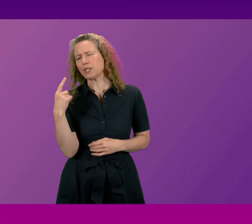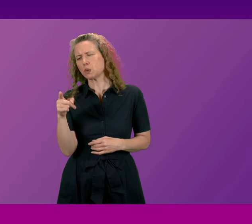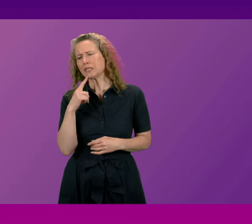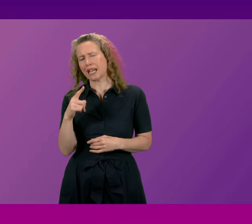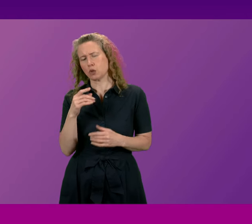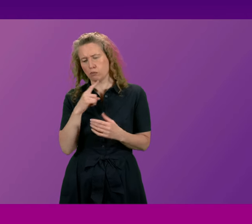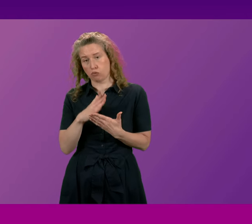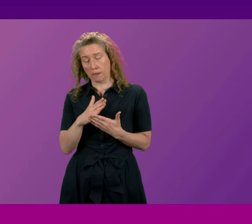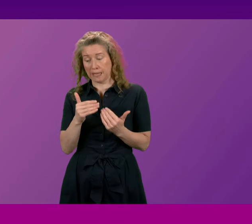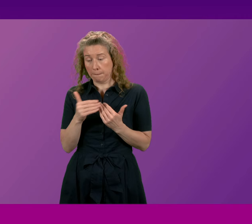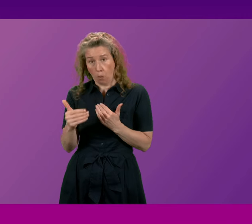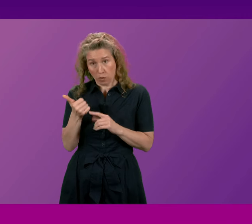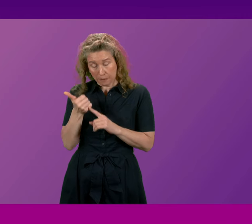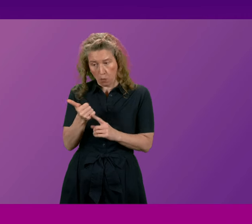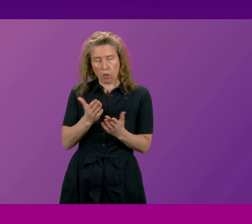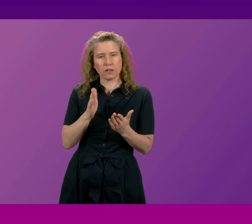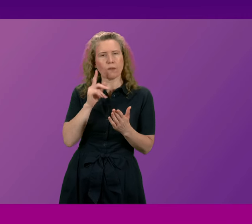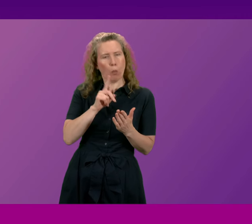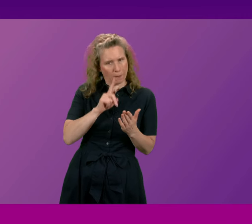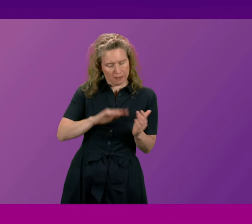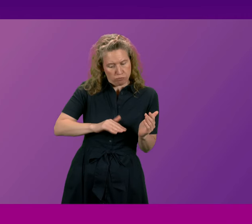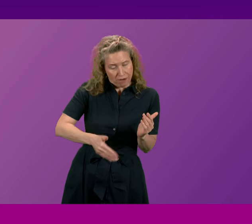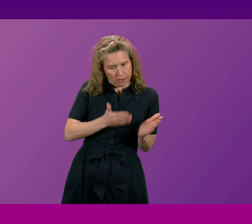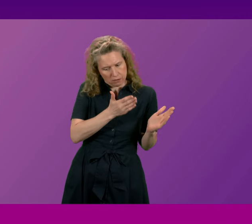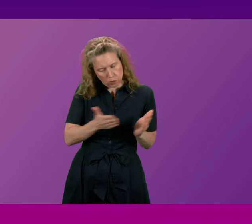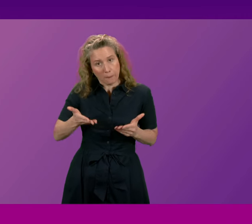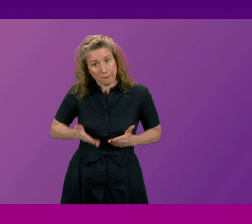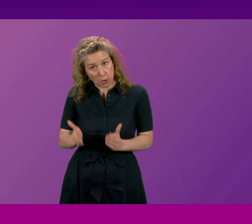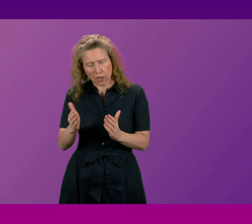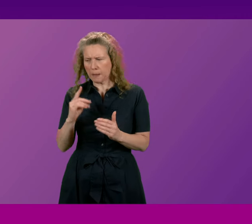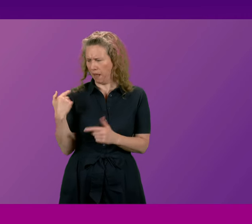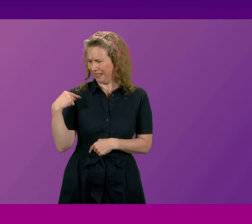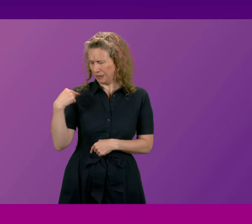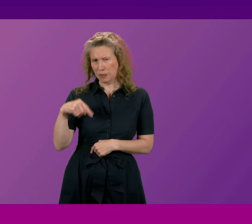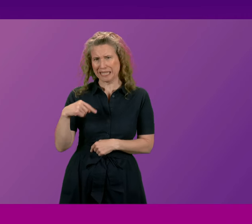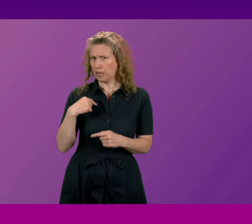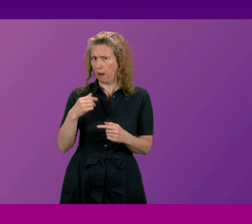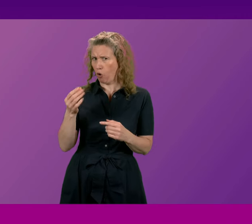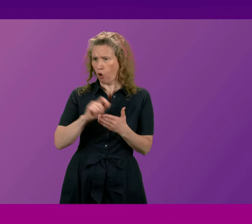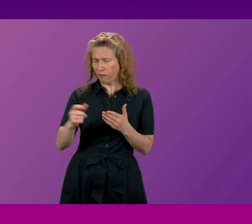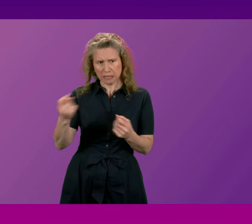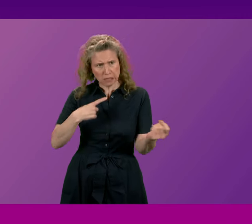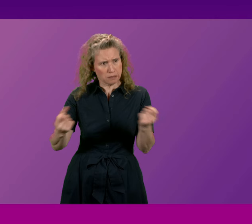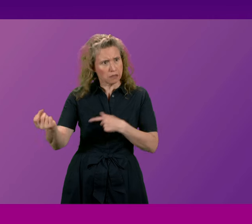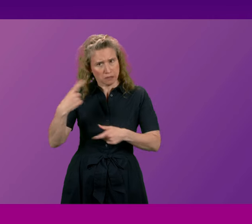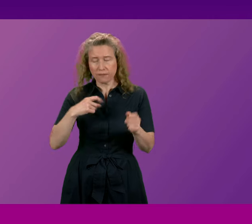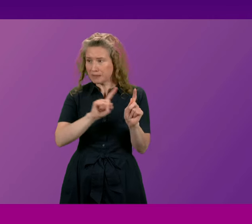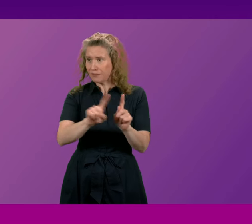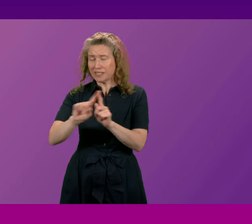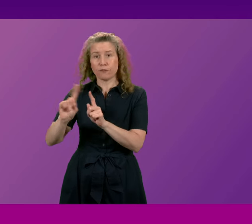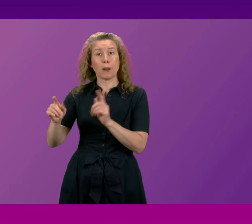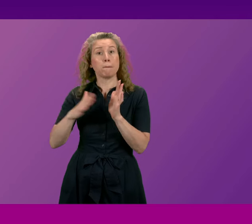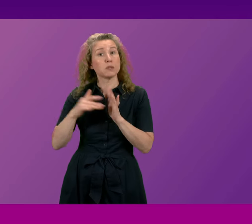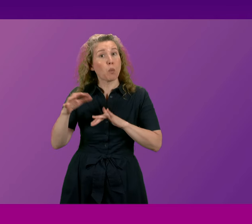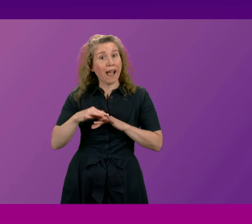support from pregnancy through birth yet in the past few weeks my office has been inundated with emails from distressed